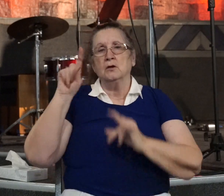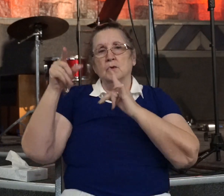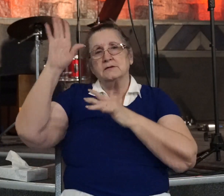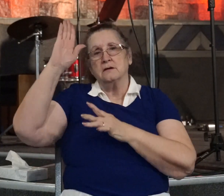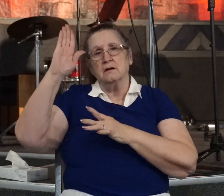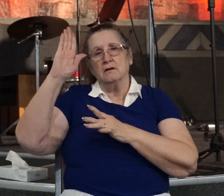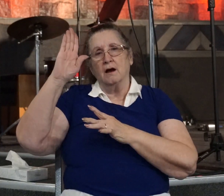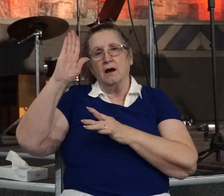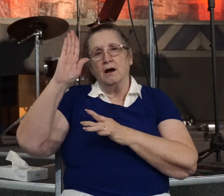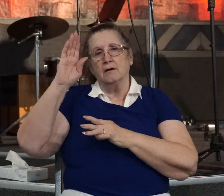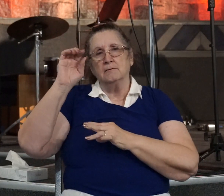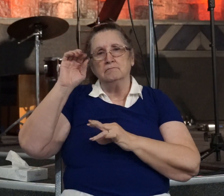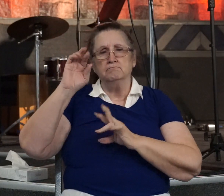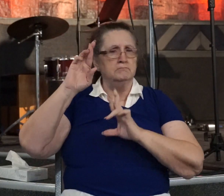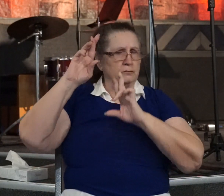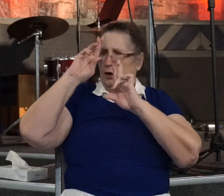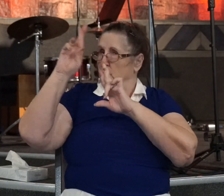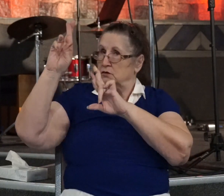disrespectful way? No. No.